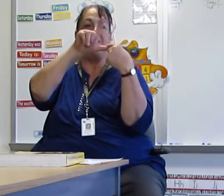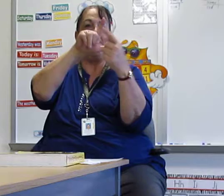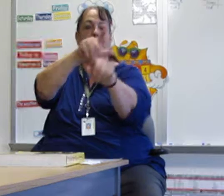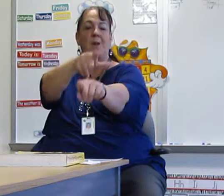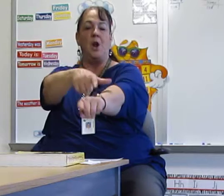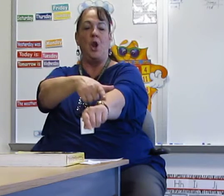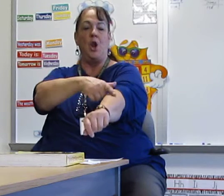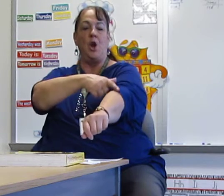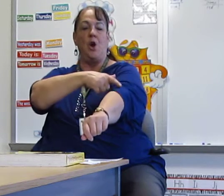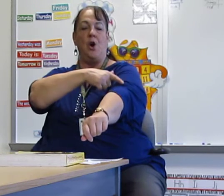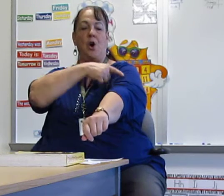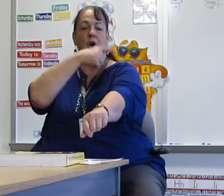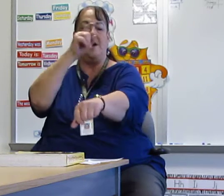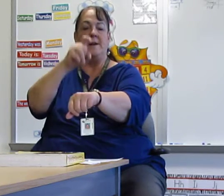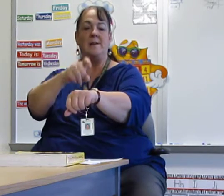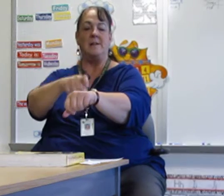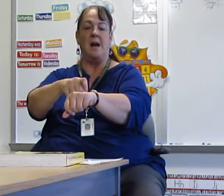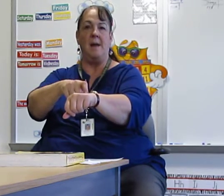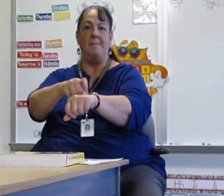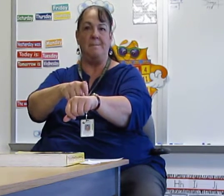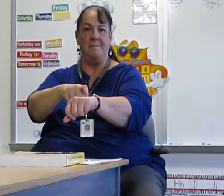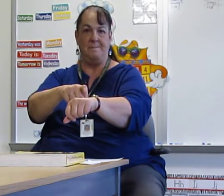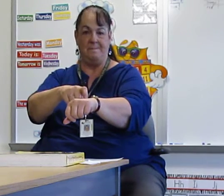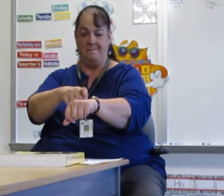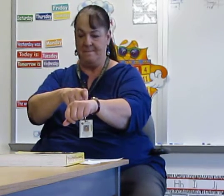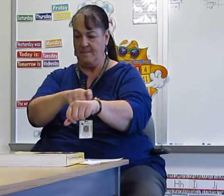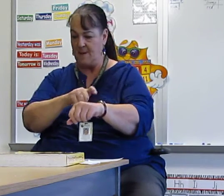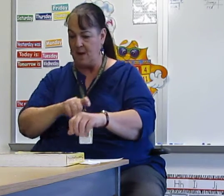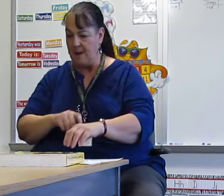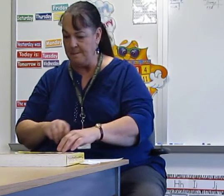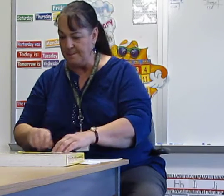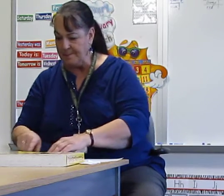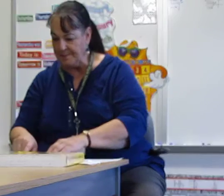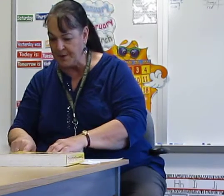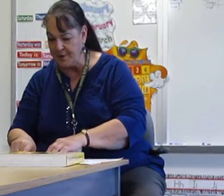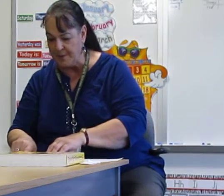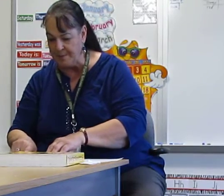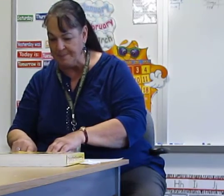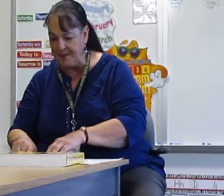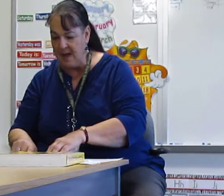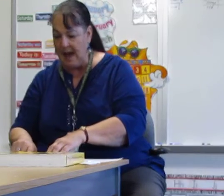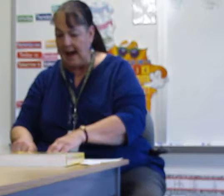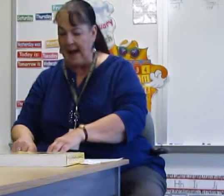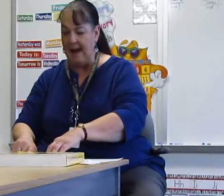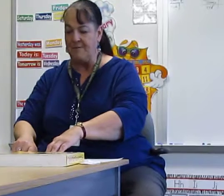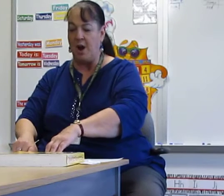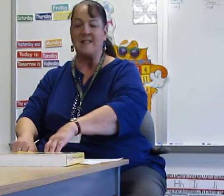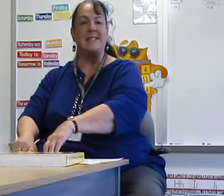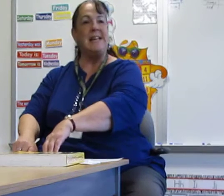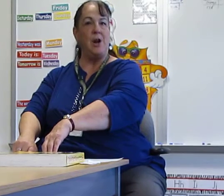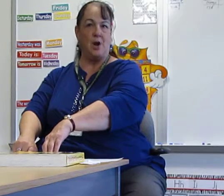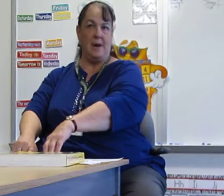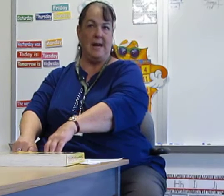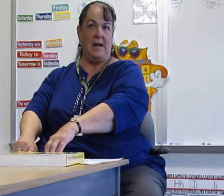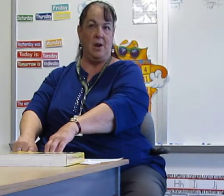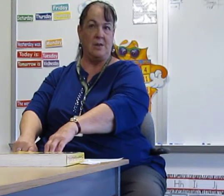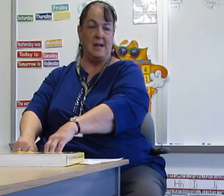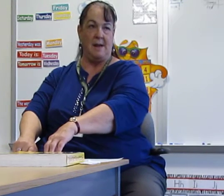thumb. Long time. time. Okay. Good. I have not seen her in a long time.